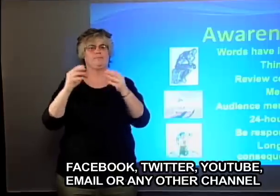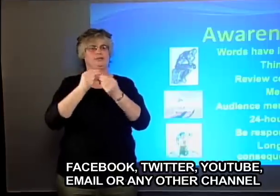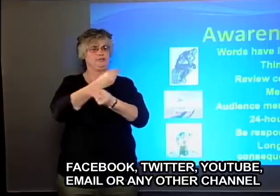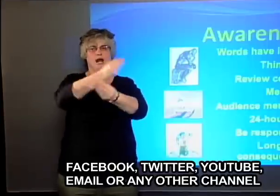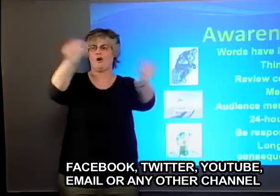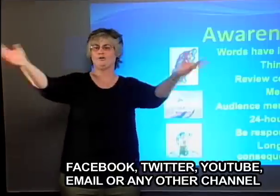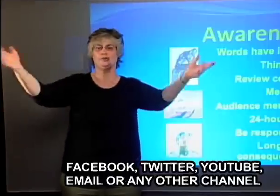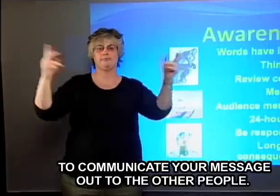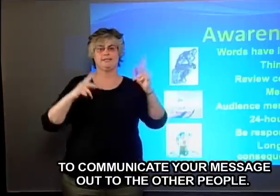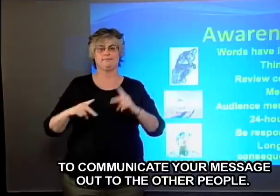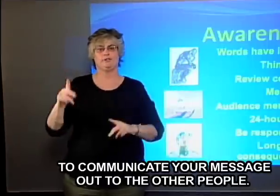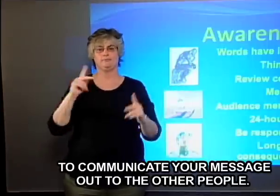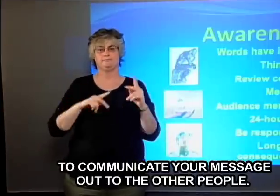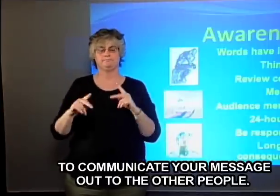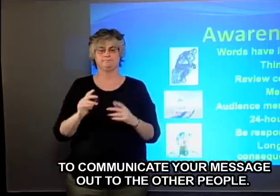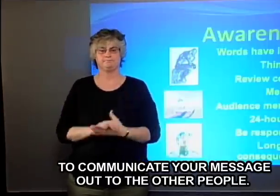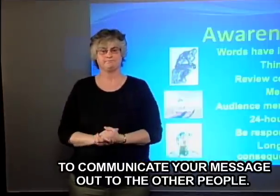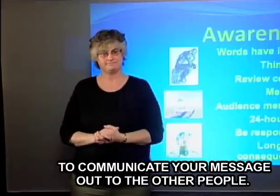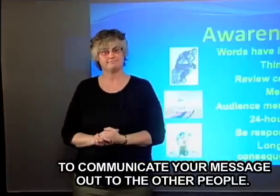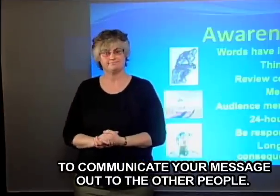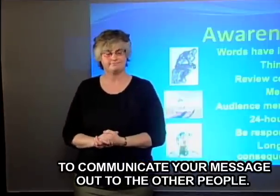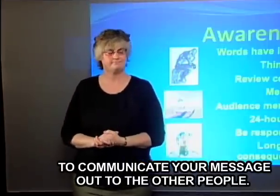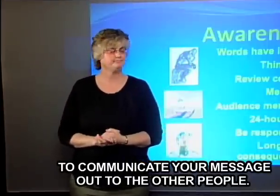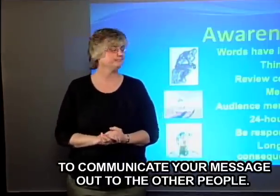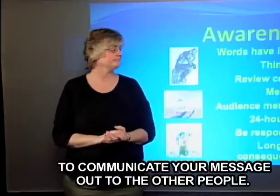other channel to communicate your message out to the other people.